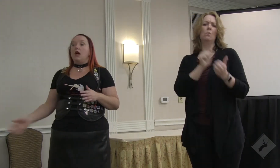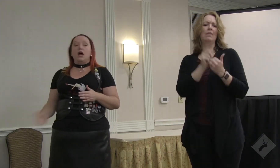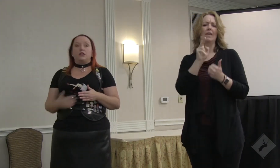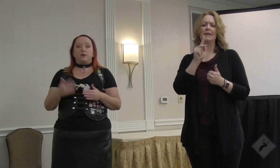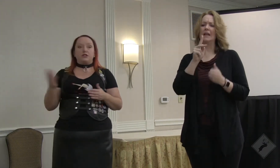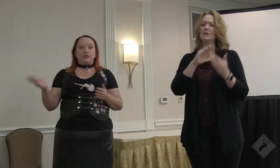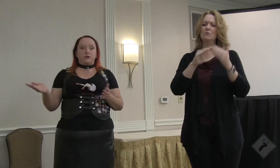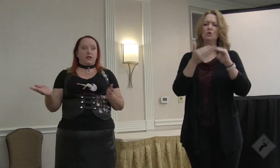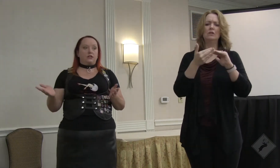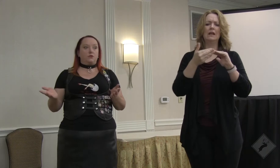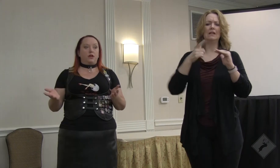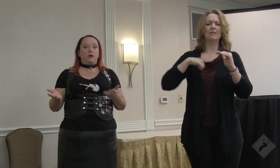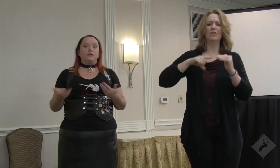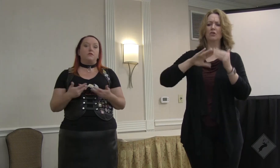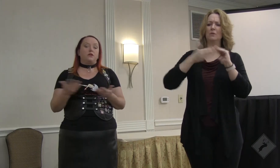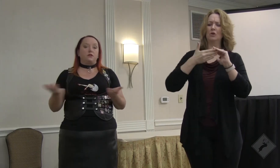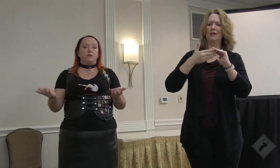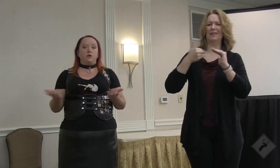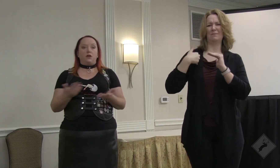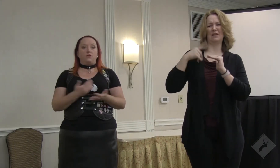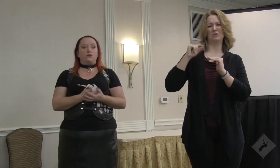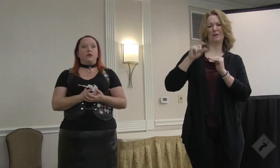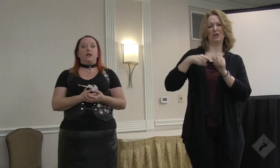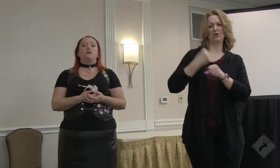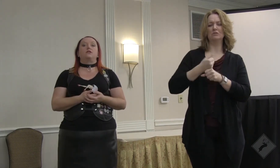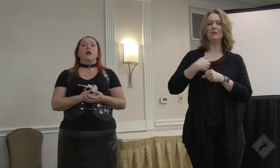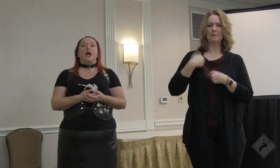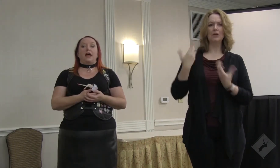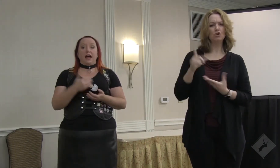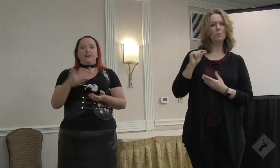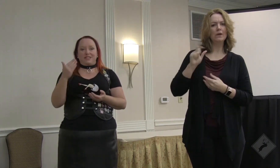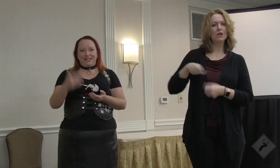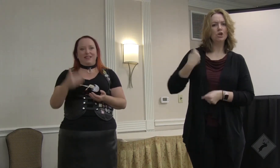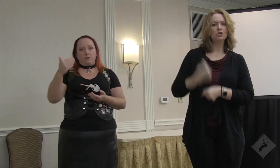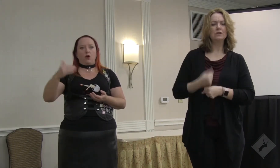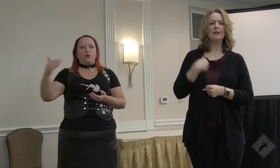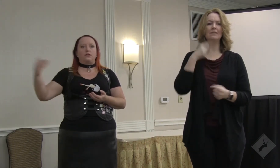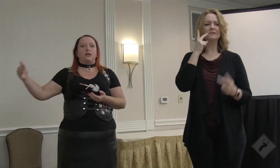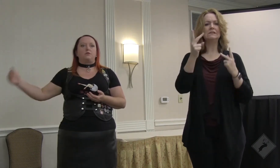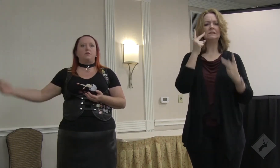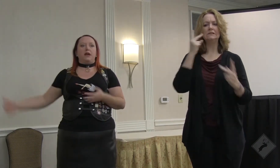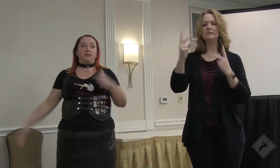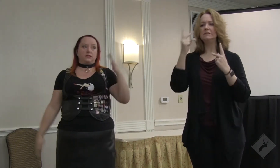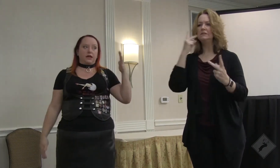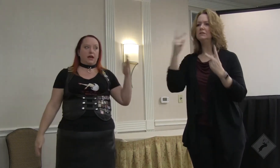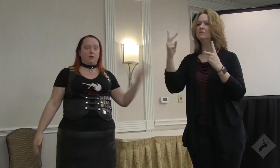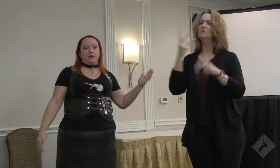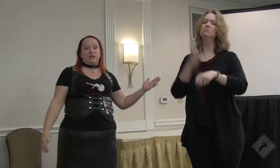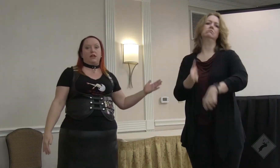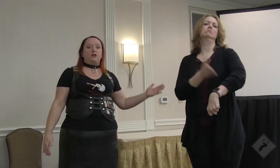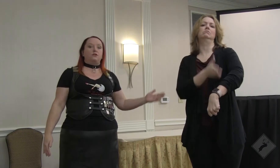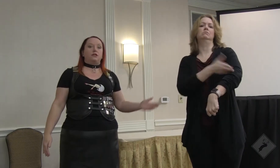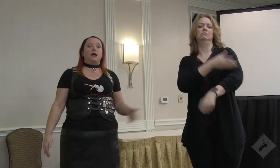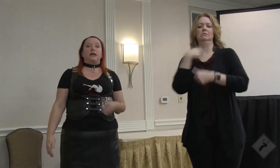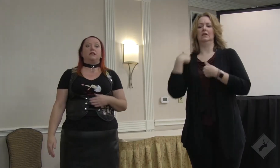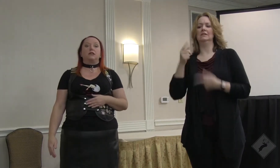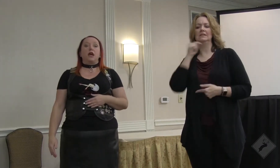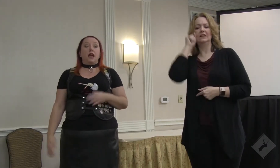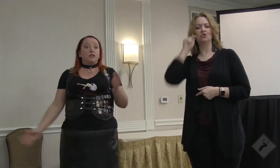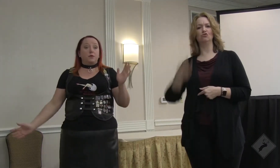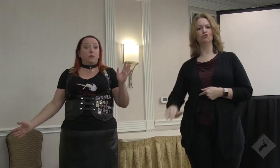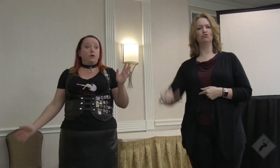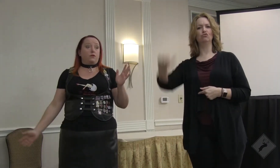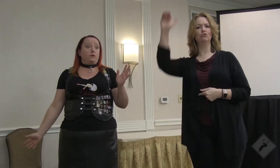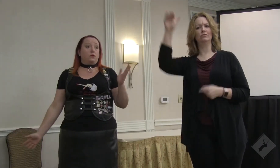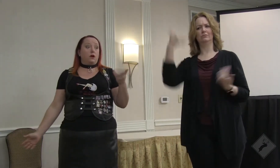community, especially over the last 20 years. I've been in the community for 20 years, years. And I have seen the progress that has been made since I came up as a teenager in the 90s.